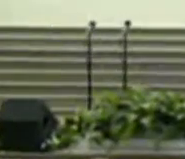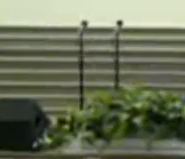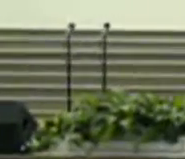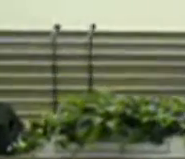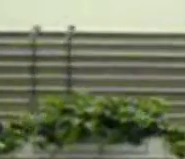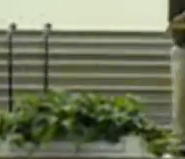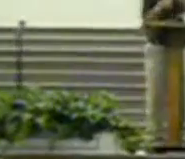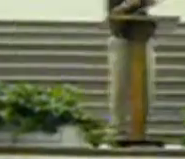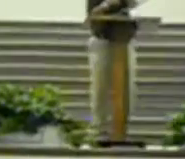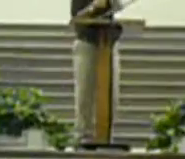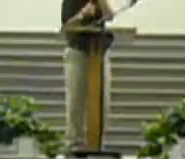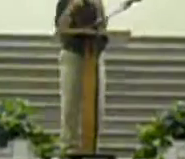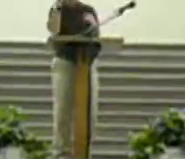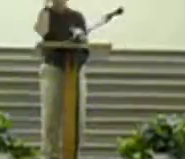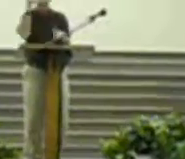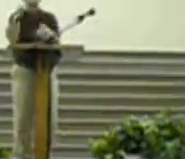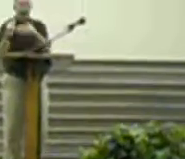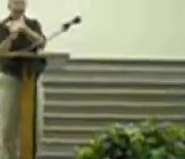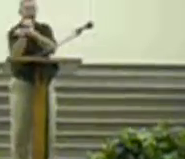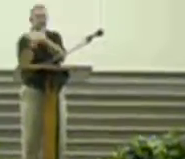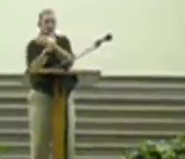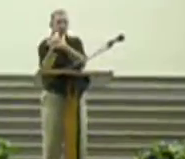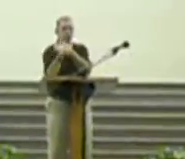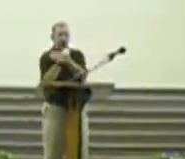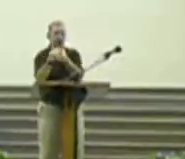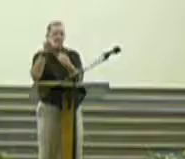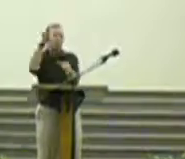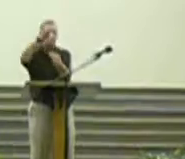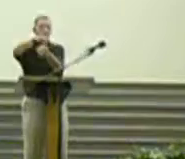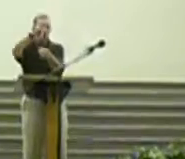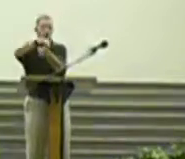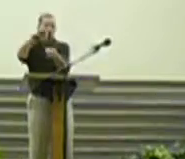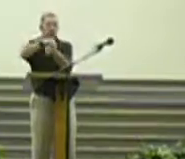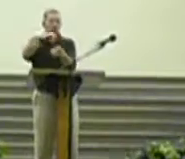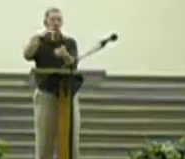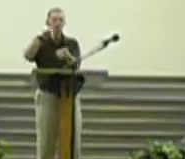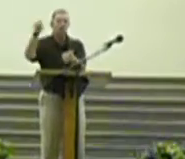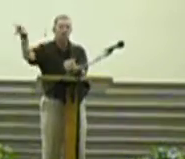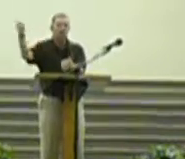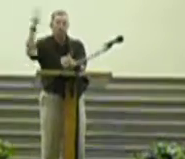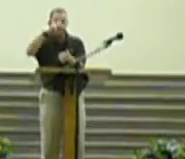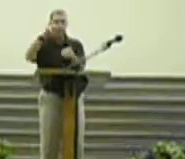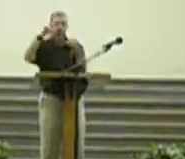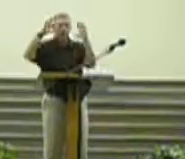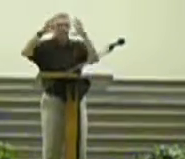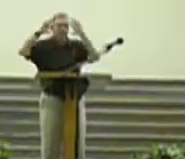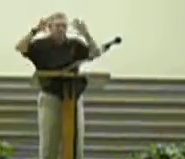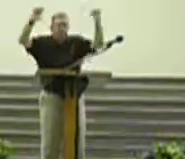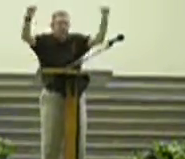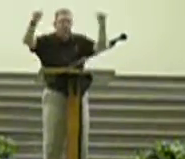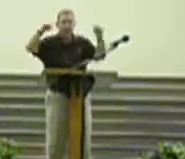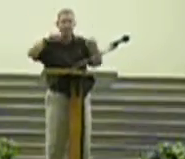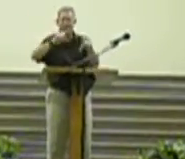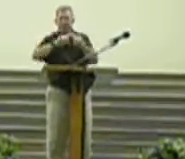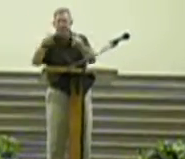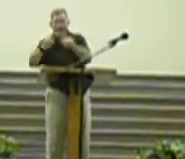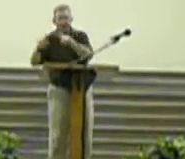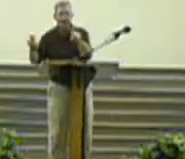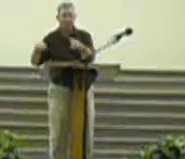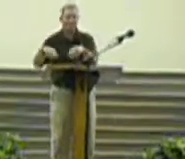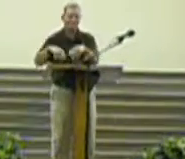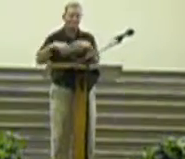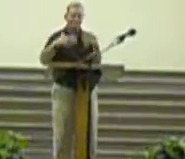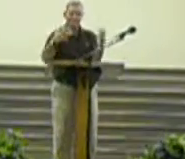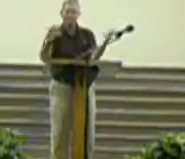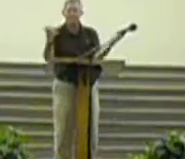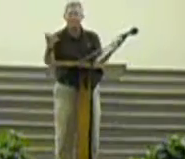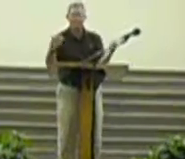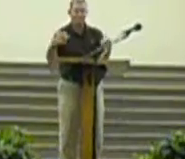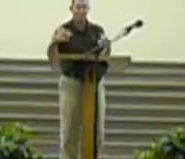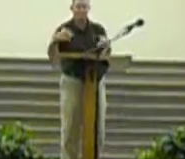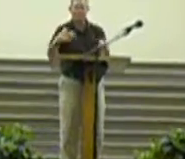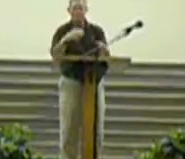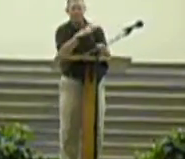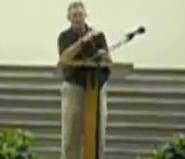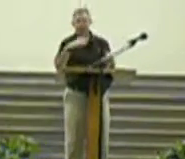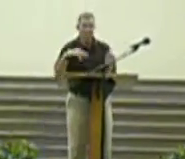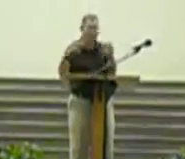downstairs, cramped up. It was dangerous at the time because the Philippines were voting for the president and